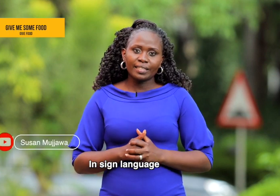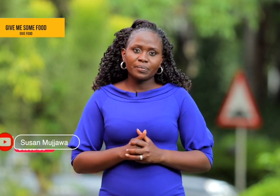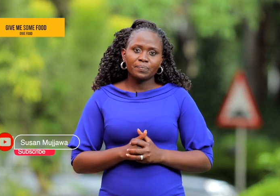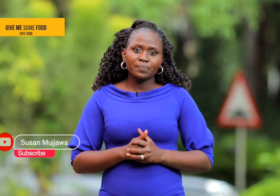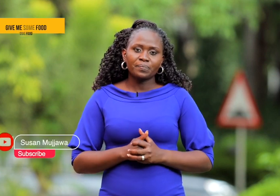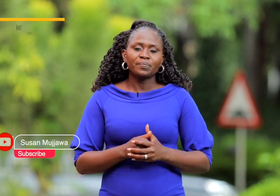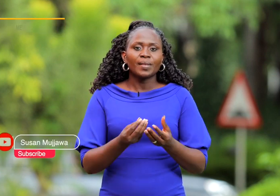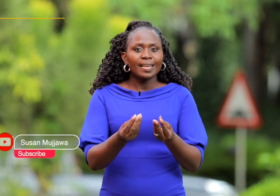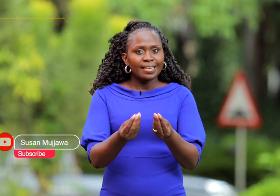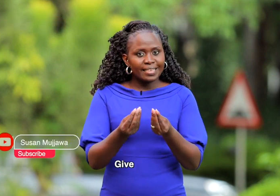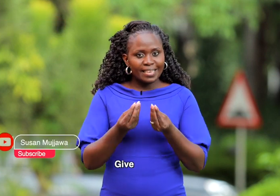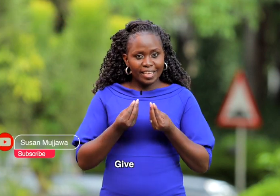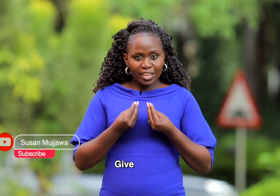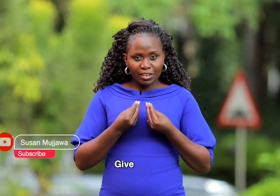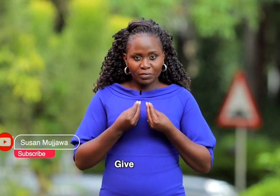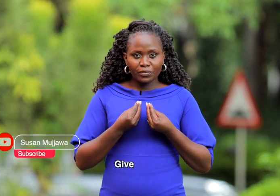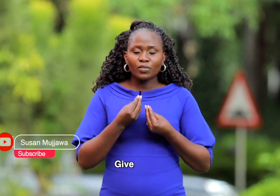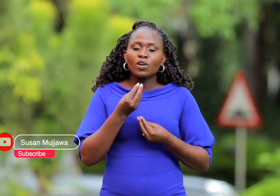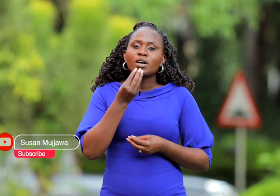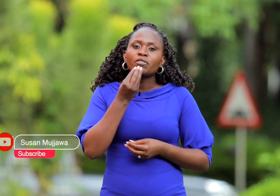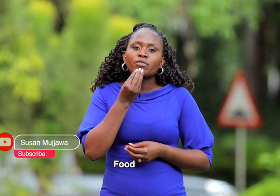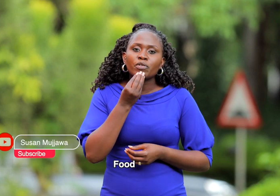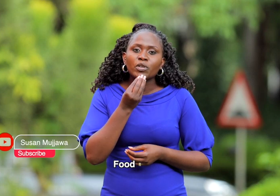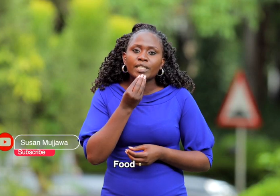Give food